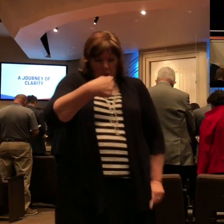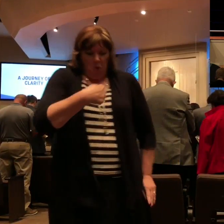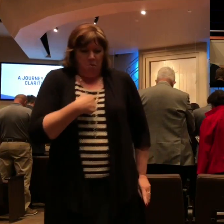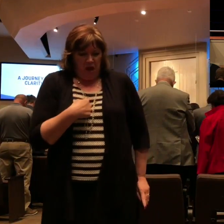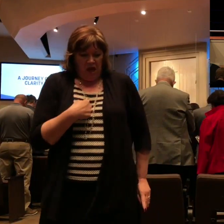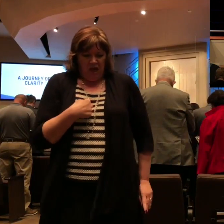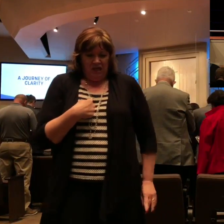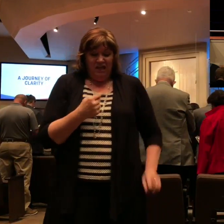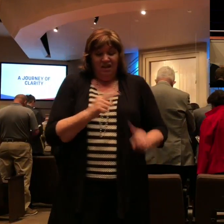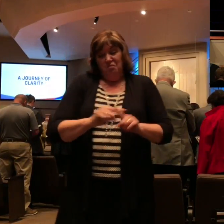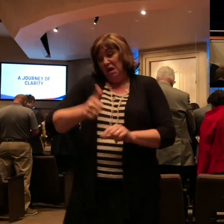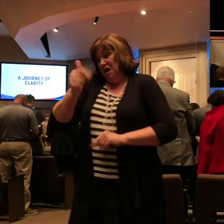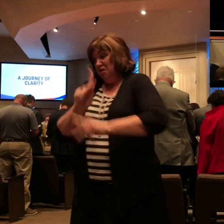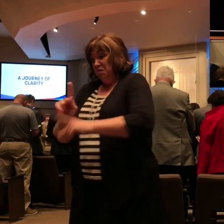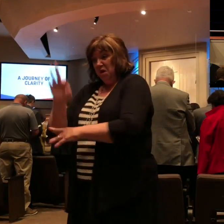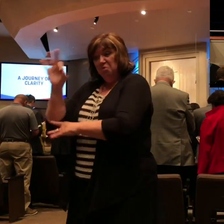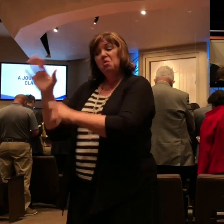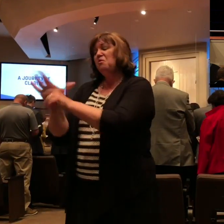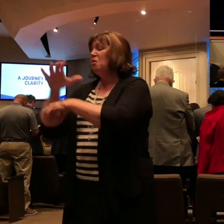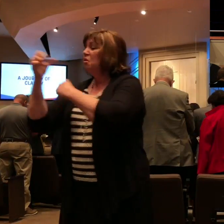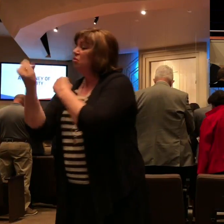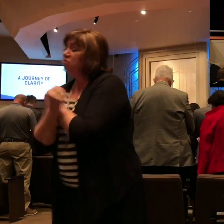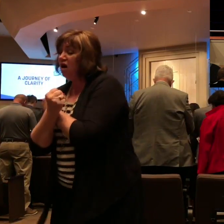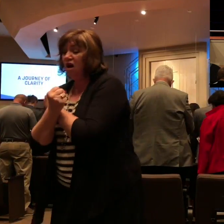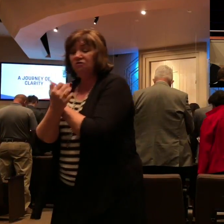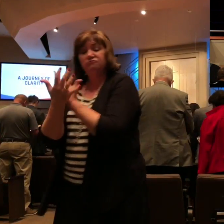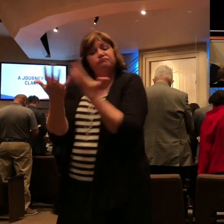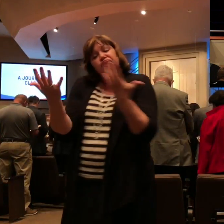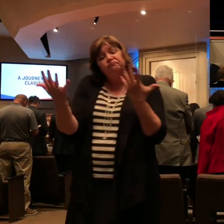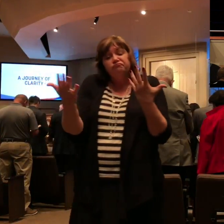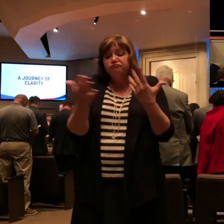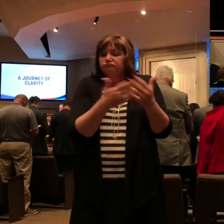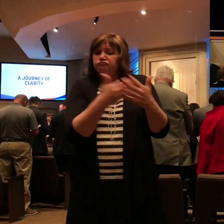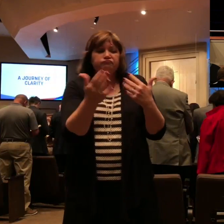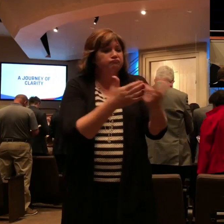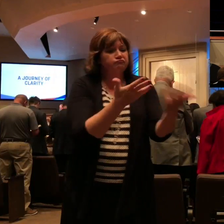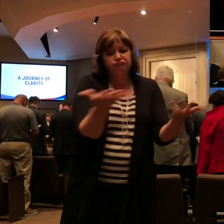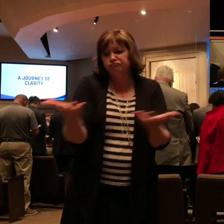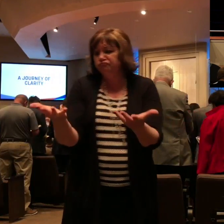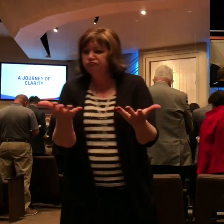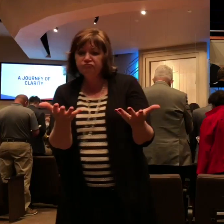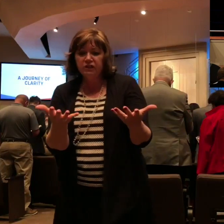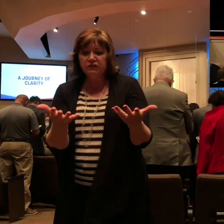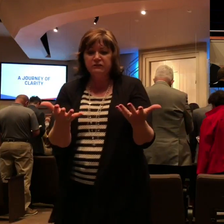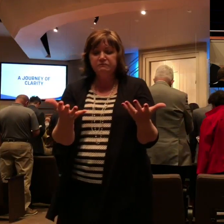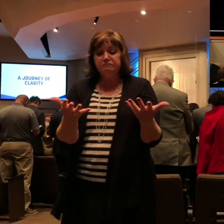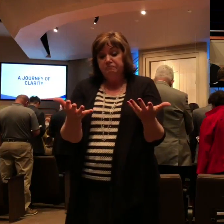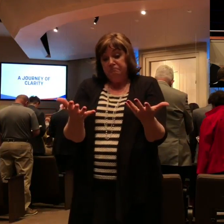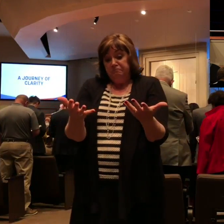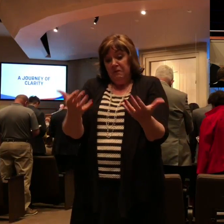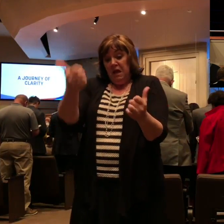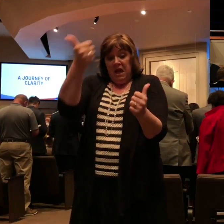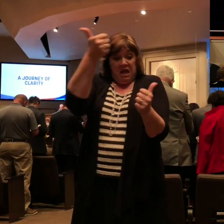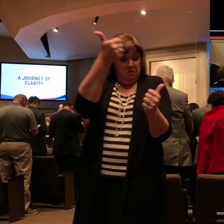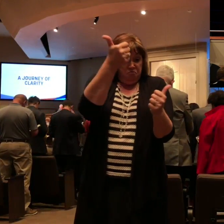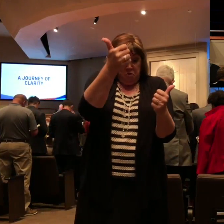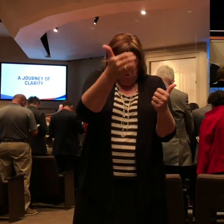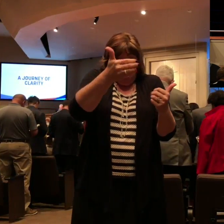of love, knowing that I am set for the defense of the gospel. What then, notwithstanding, every way, whether in